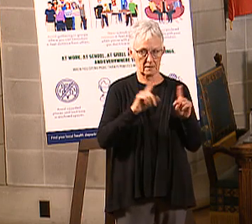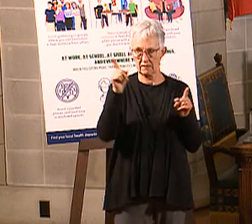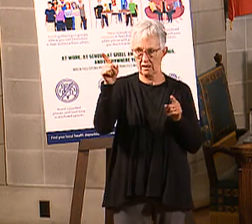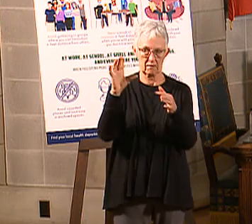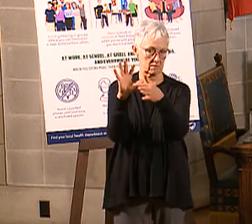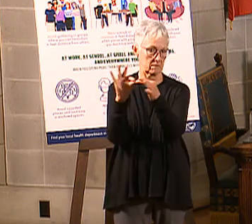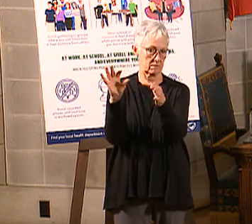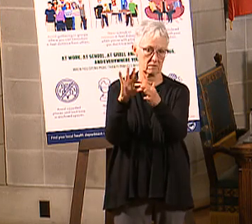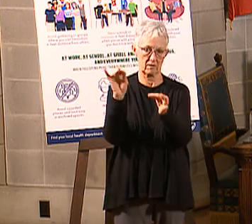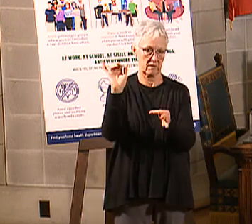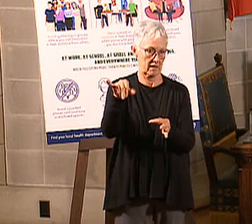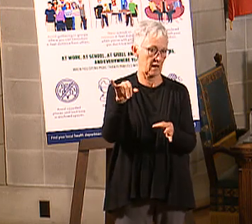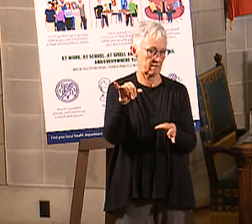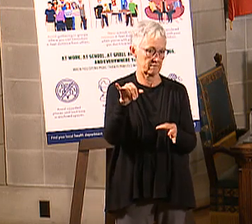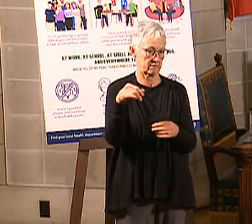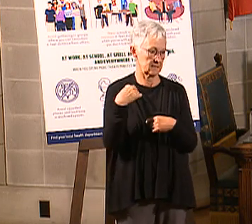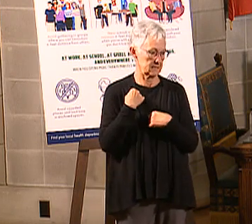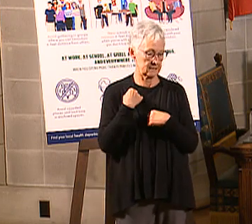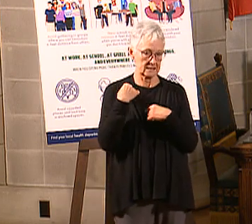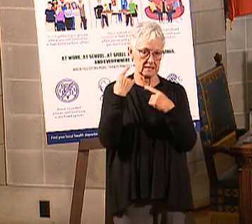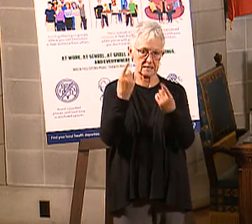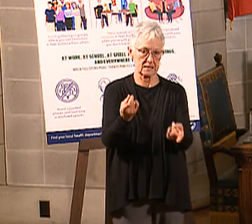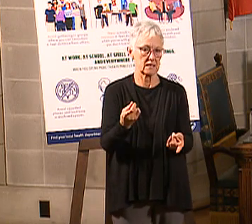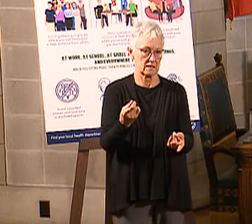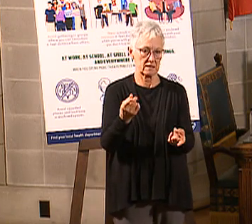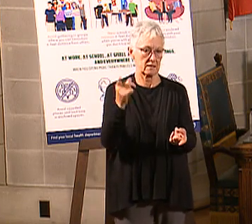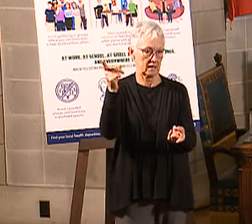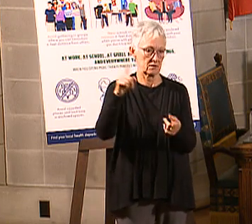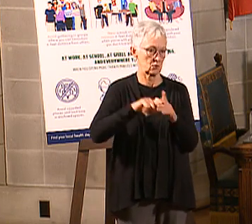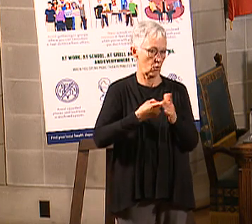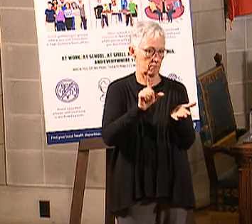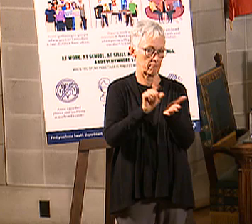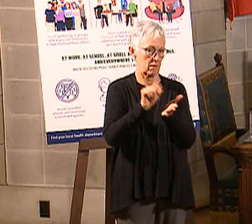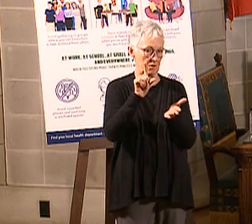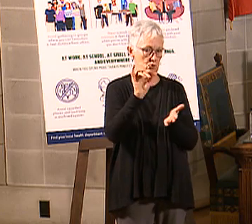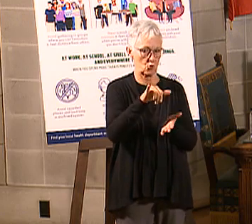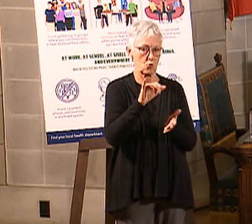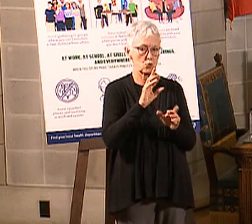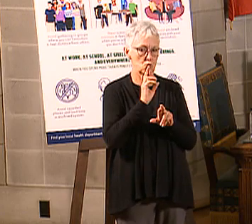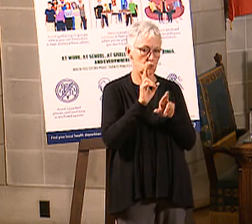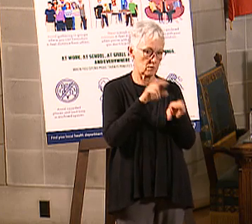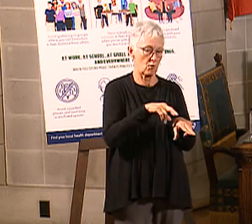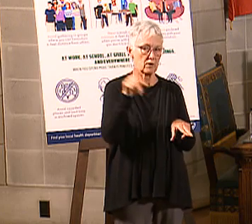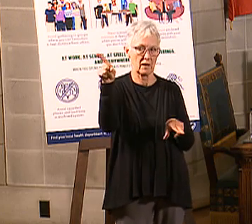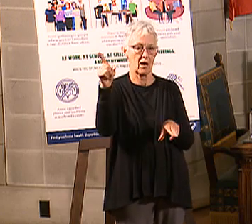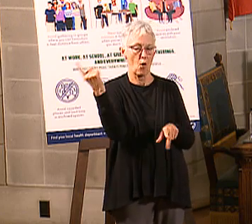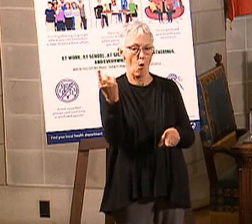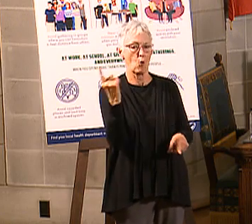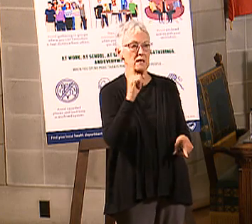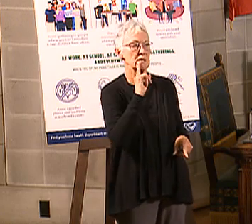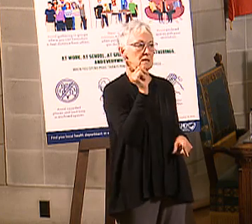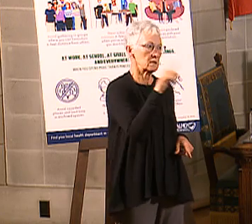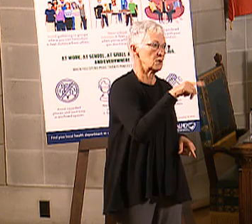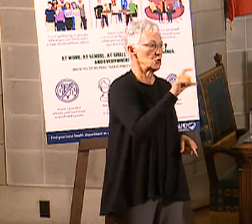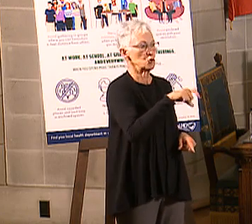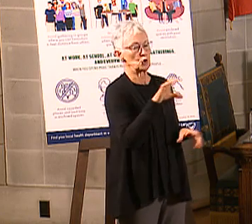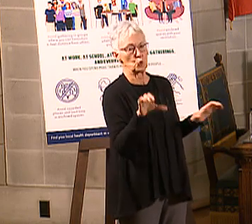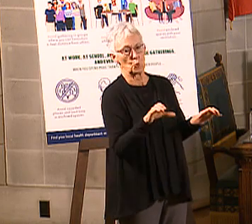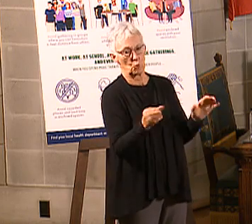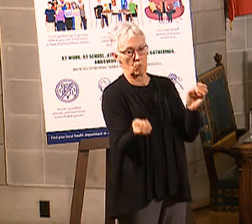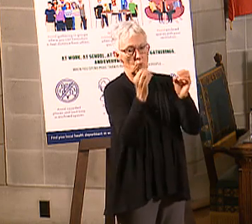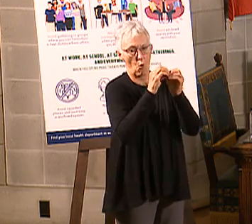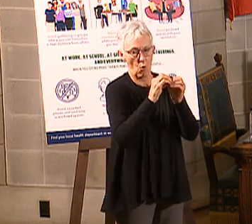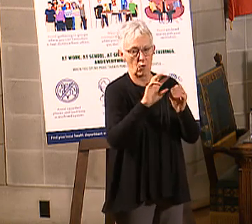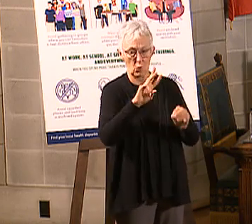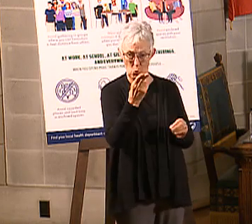for, since the beginning of the start publishing these reports. know, again, the White House is making recommendations,